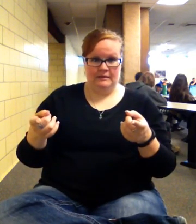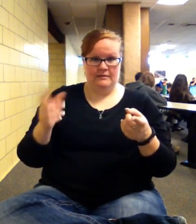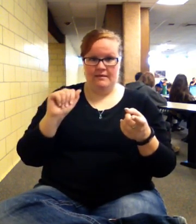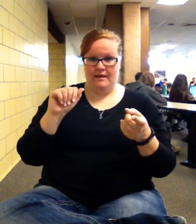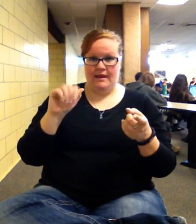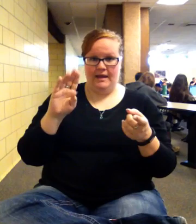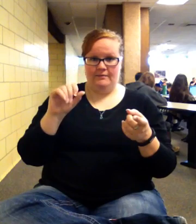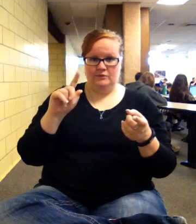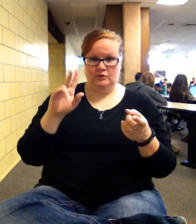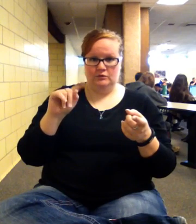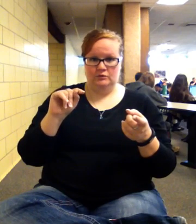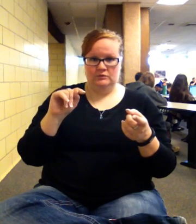a positive.